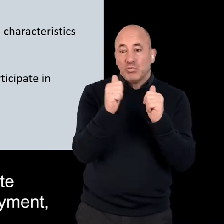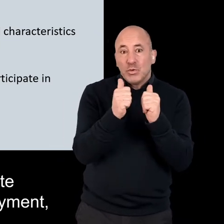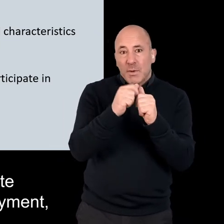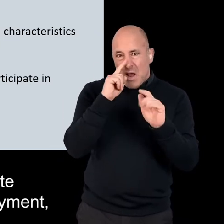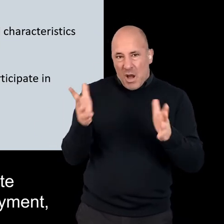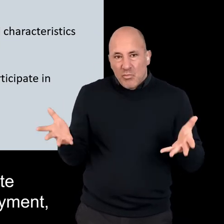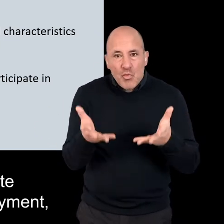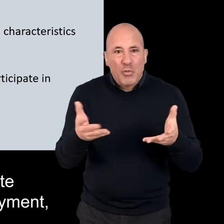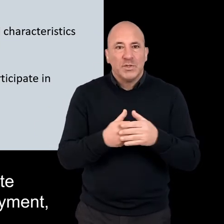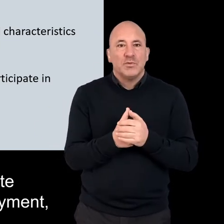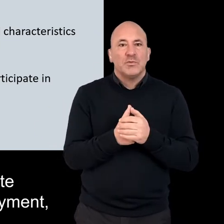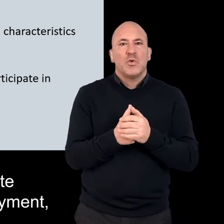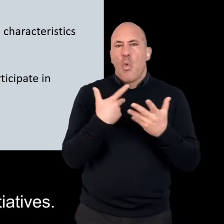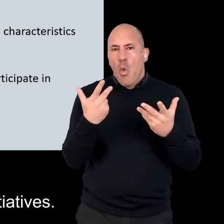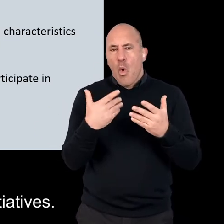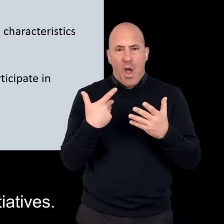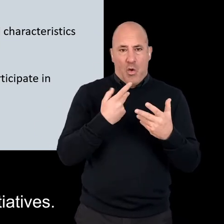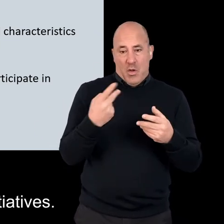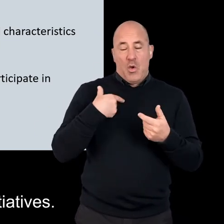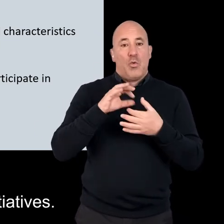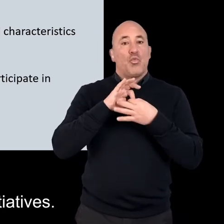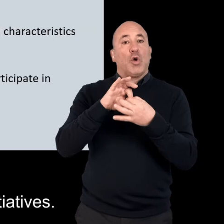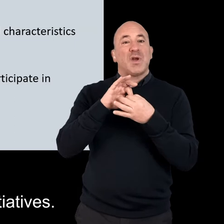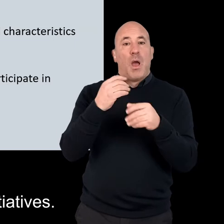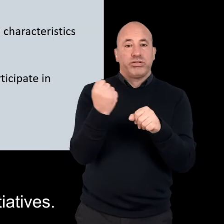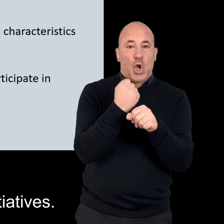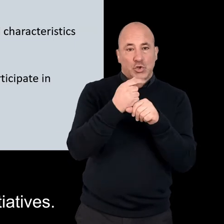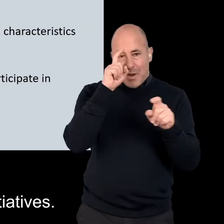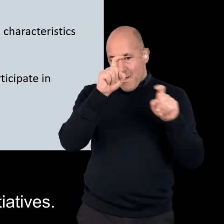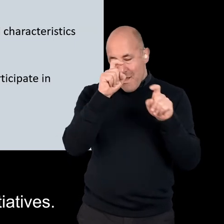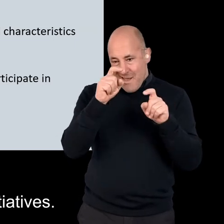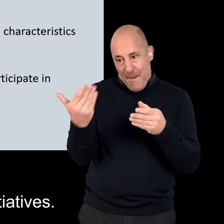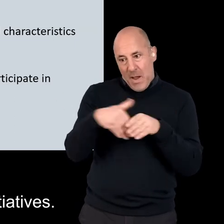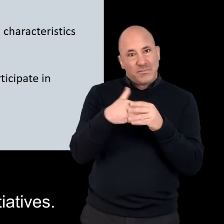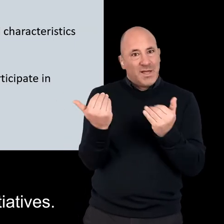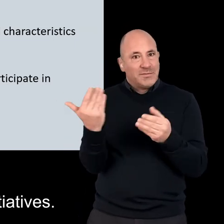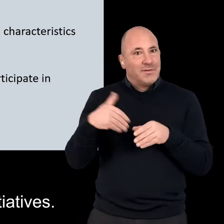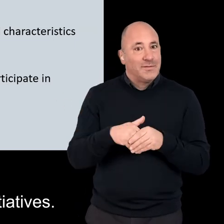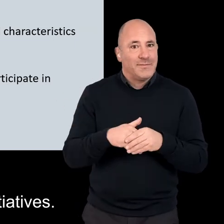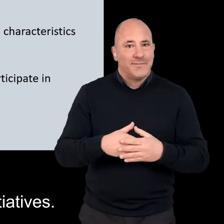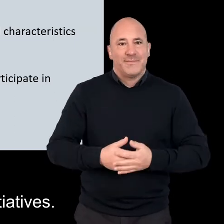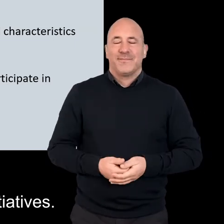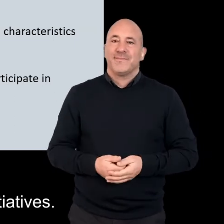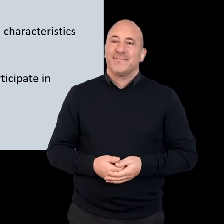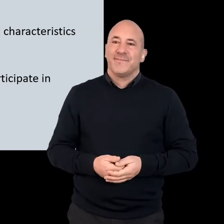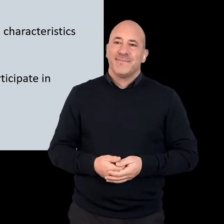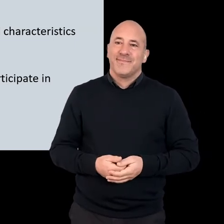supported opportunities for employment or participation in co-production initiatives.